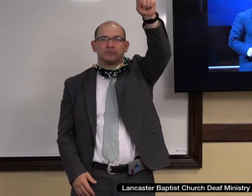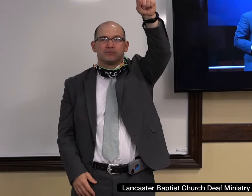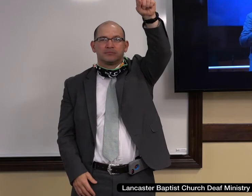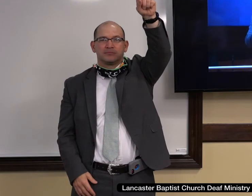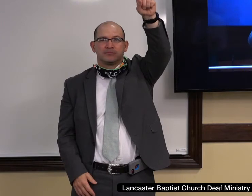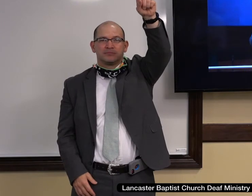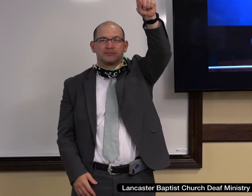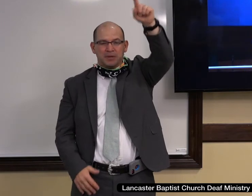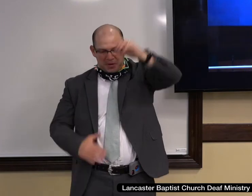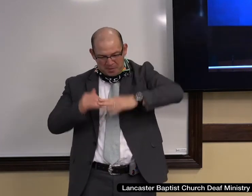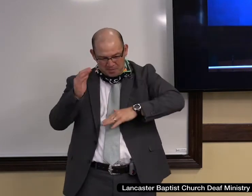Build on the rock.